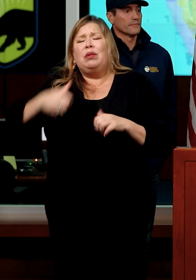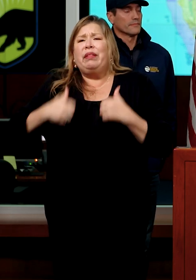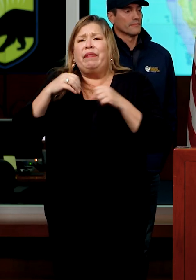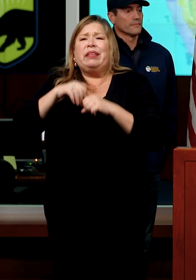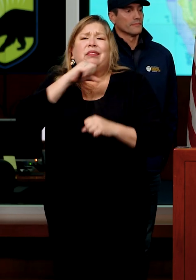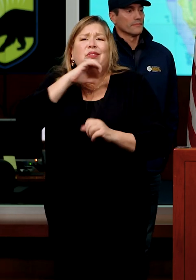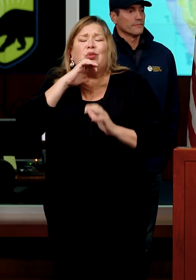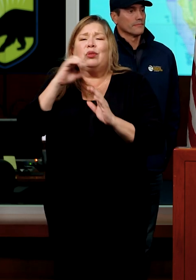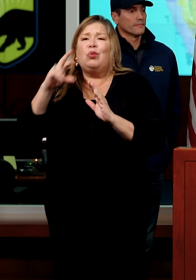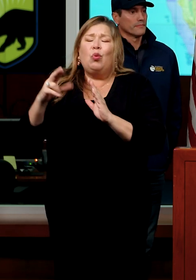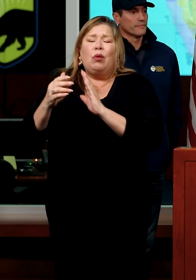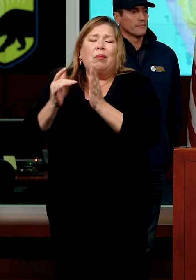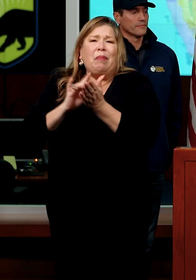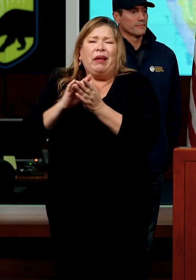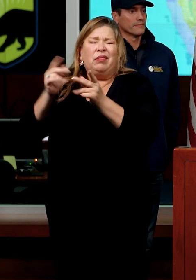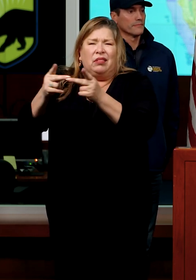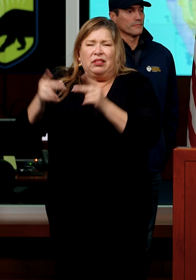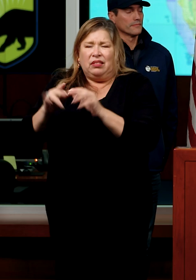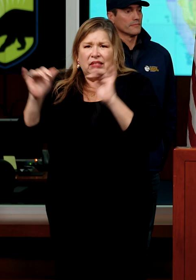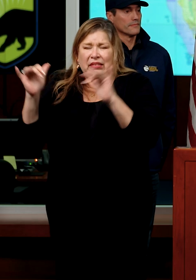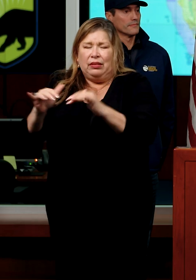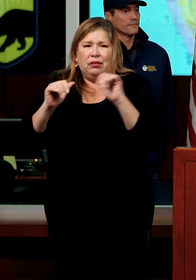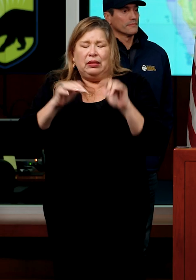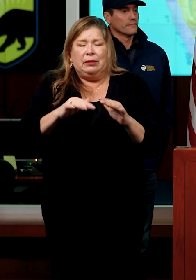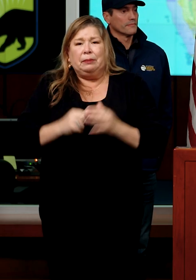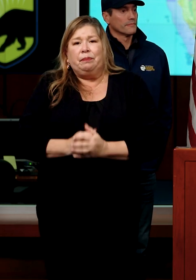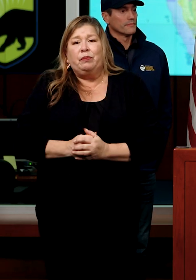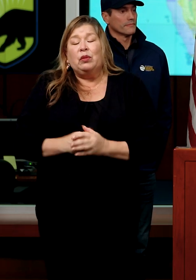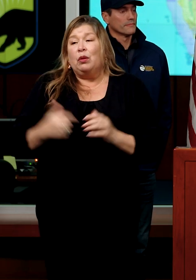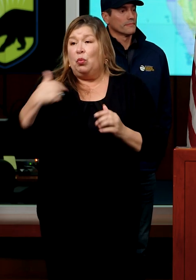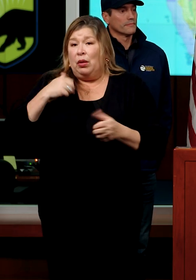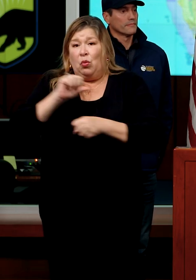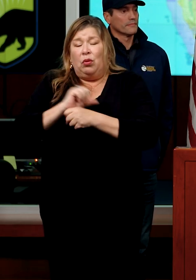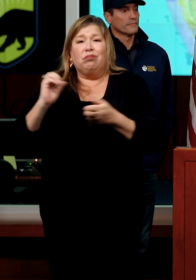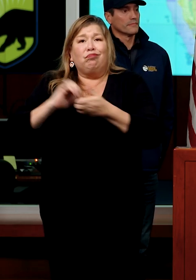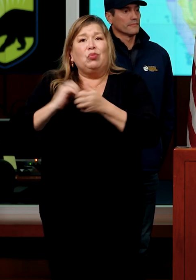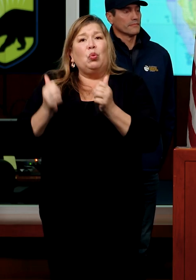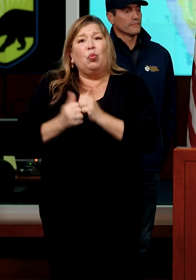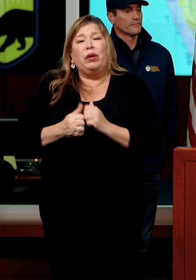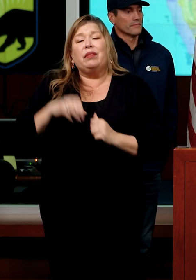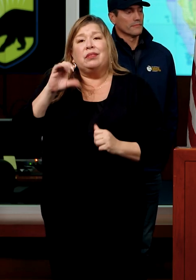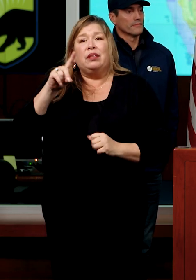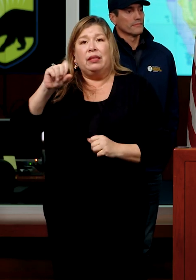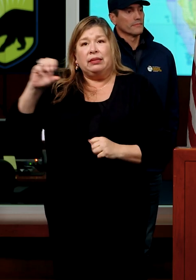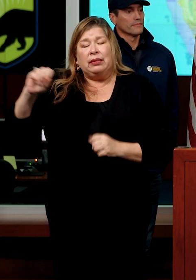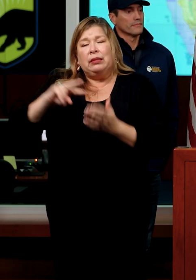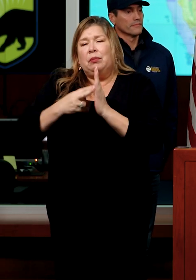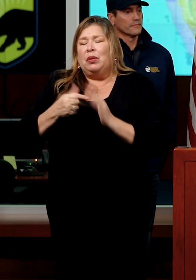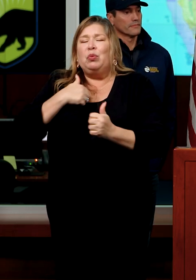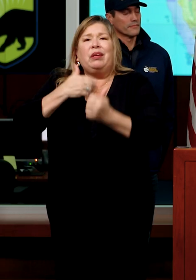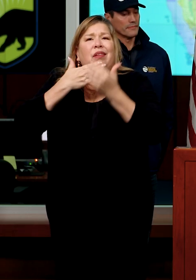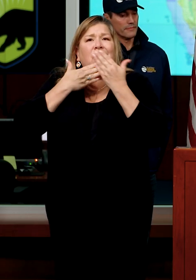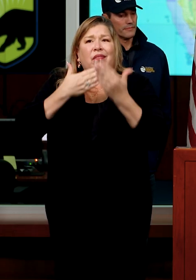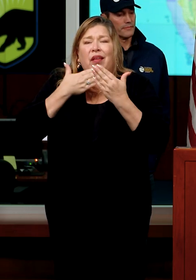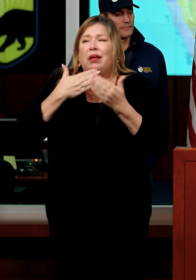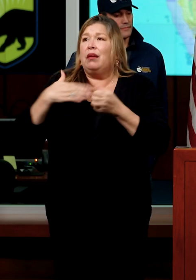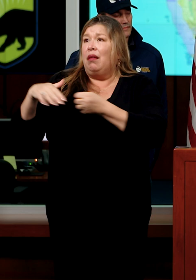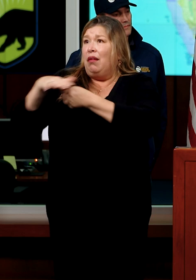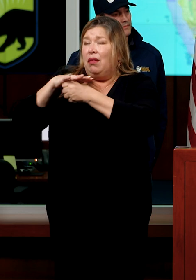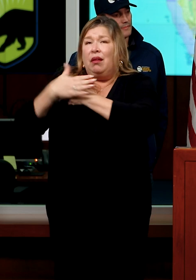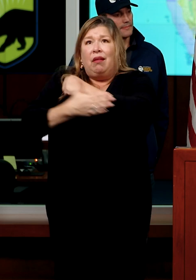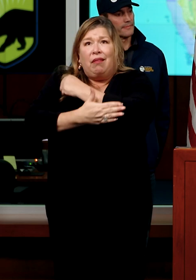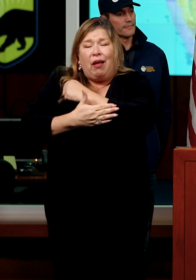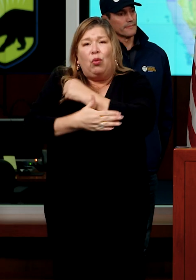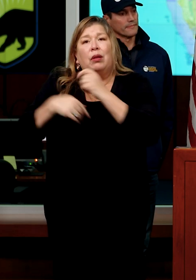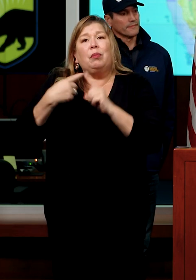-medical. With the Department of Social Services, we are grateful for the partnership of local counties in the American Red Cross who are